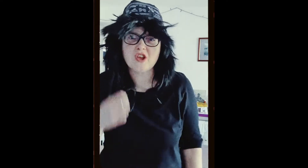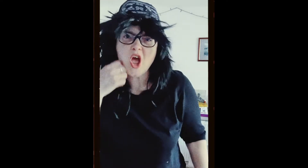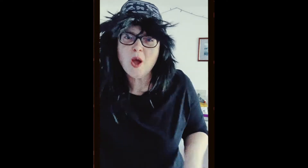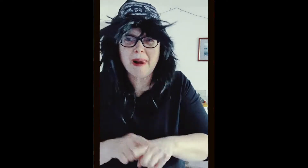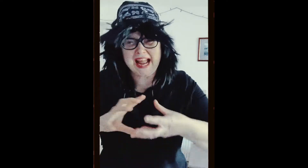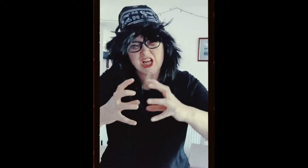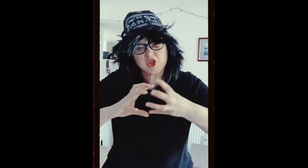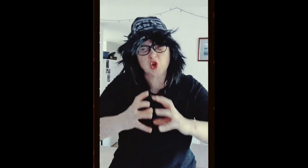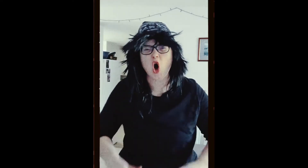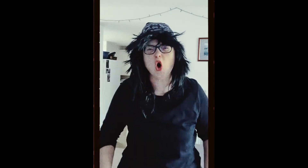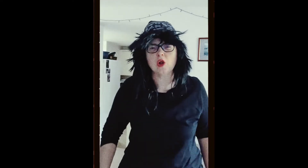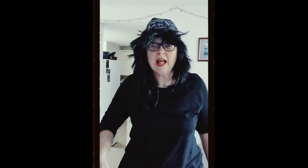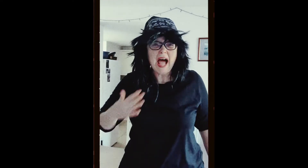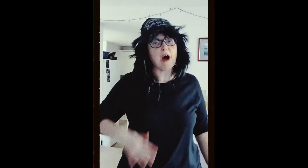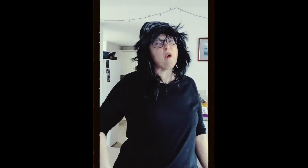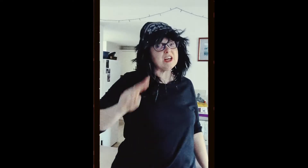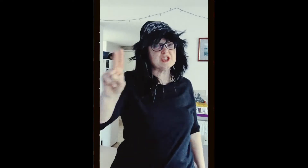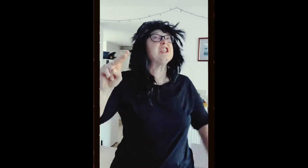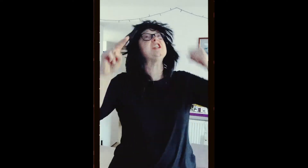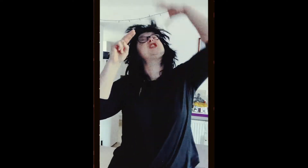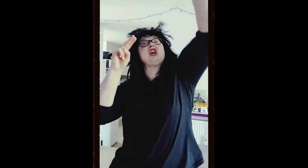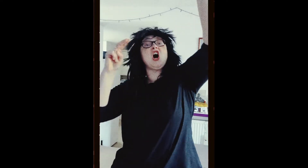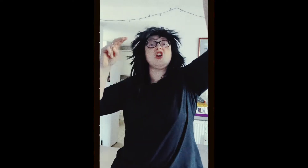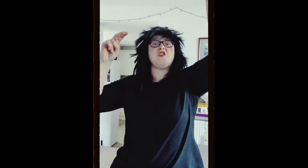I want to see a and never face the facts